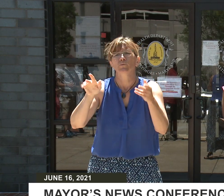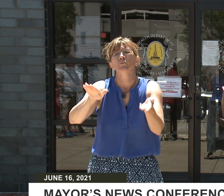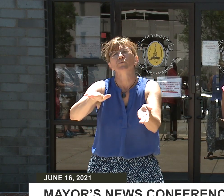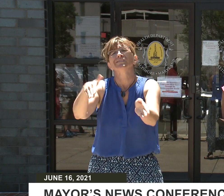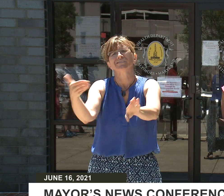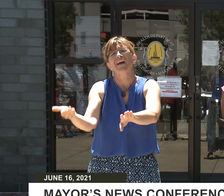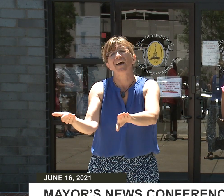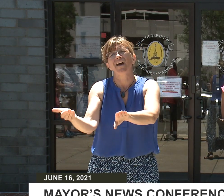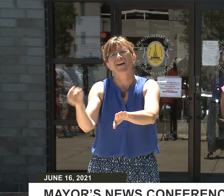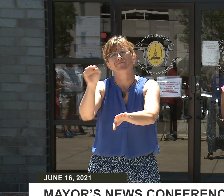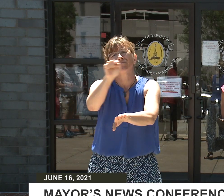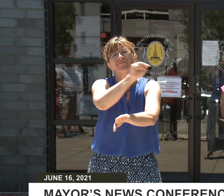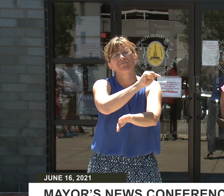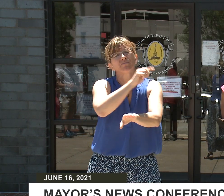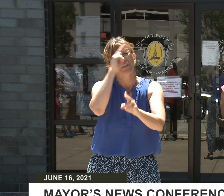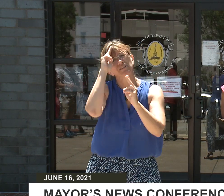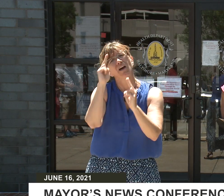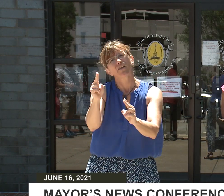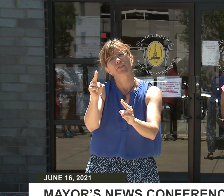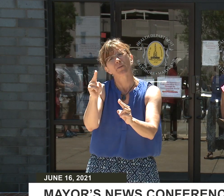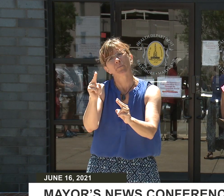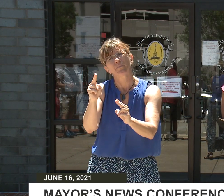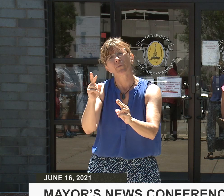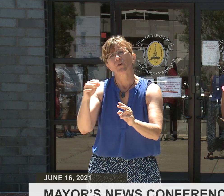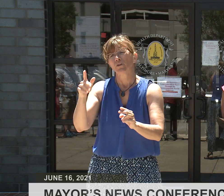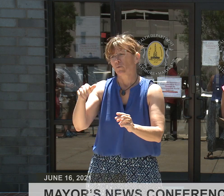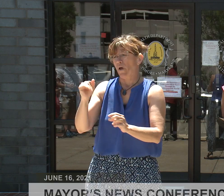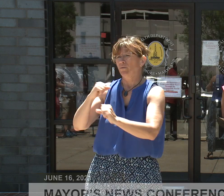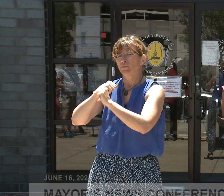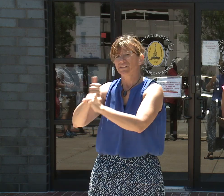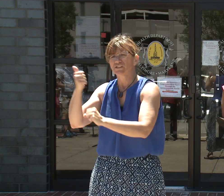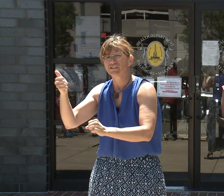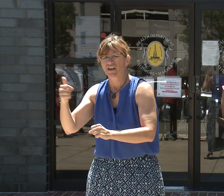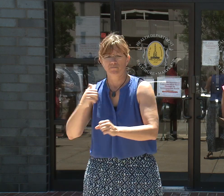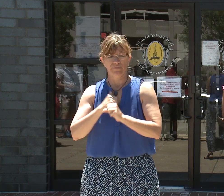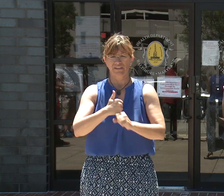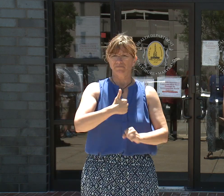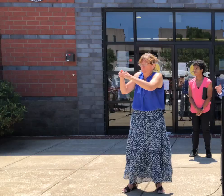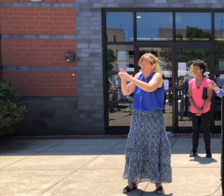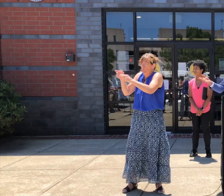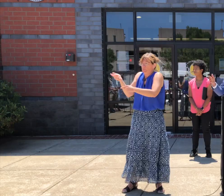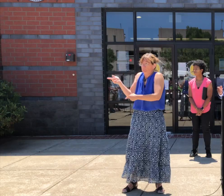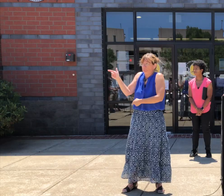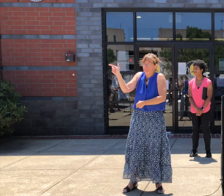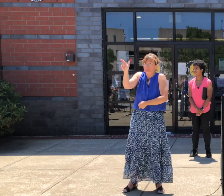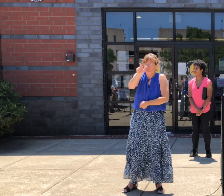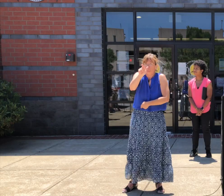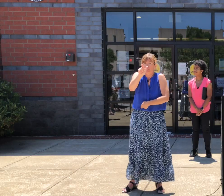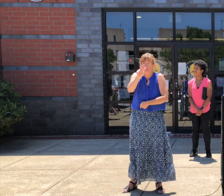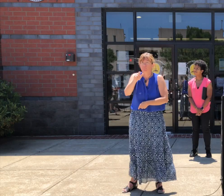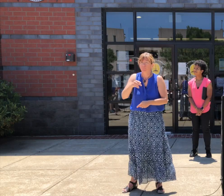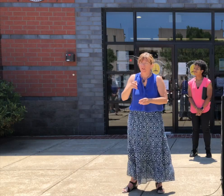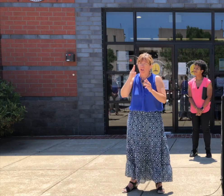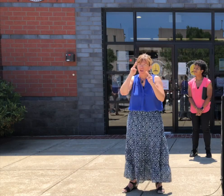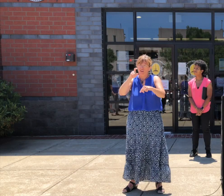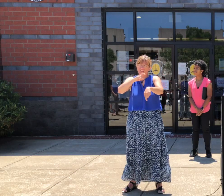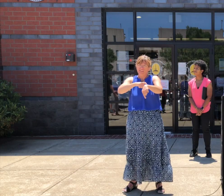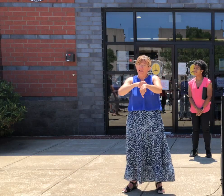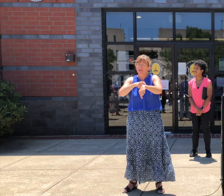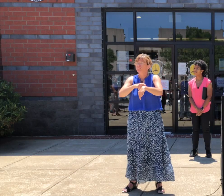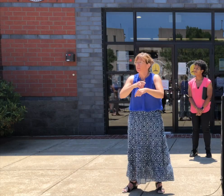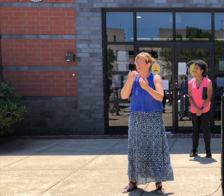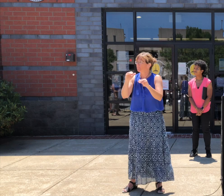right thing. And that's protecting ourselves and the folks that we love. And now we'll take some questions. Ma'am. Good afternoon.